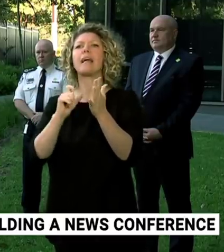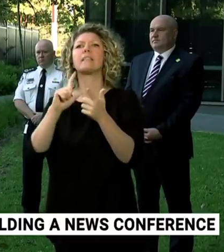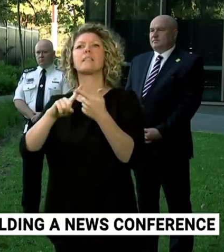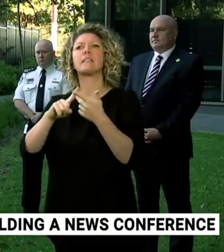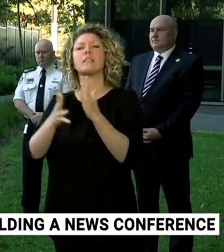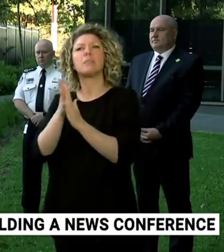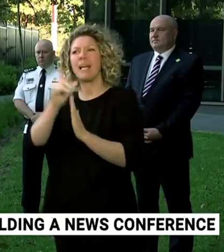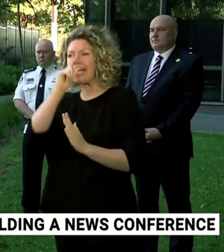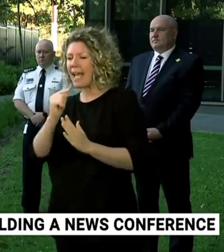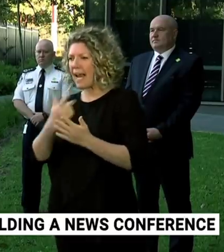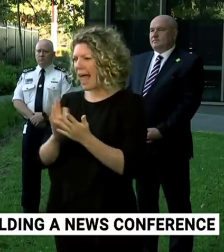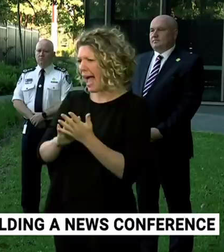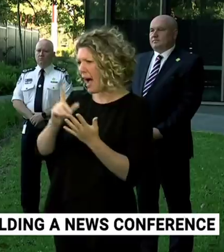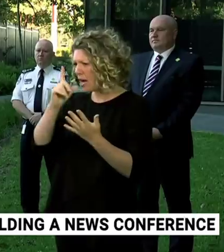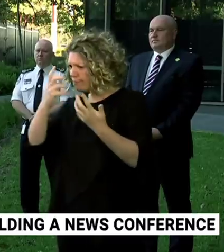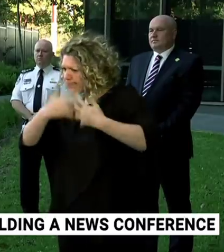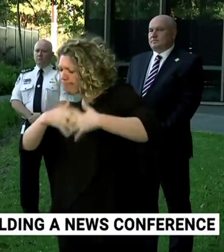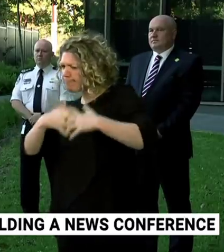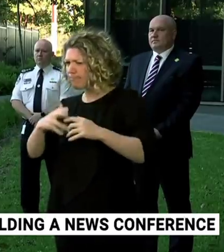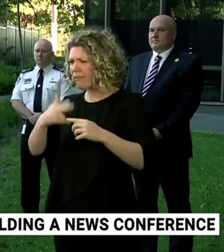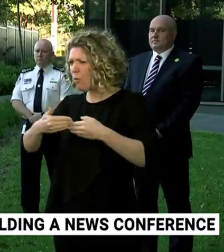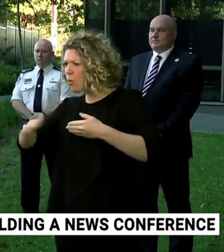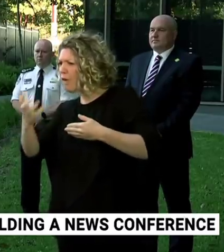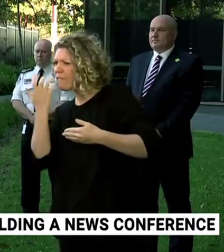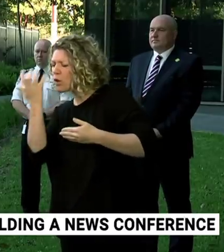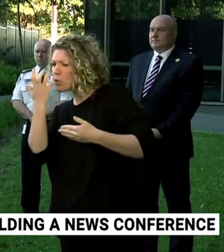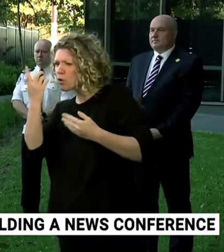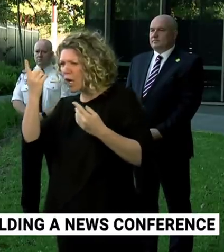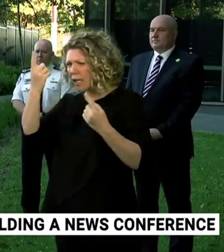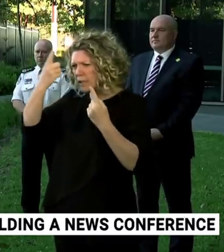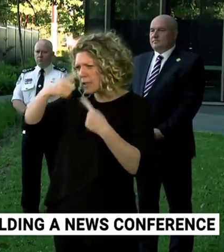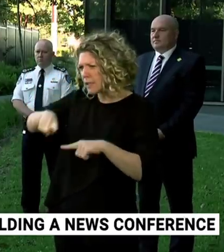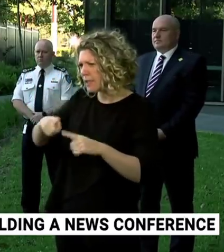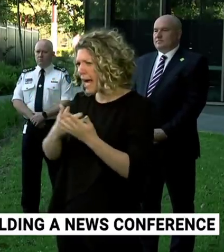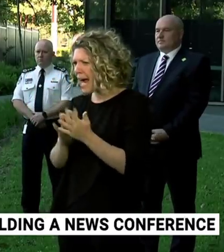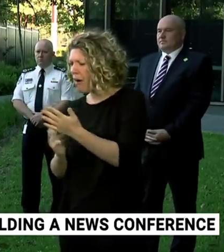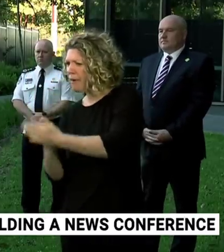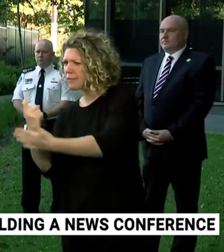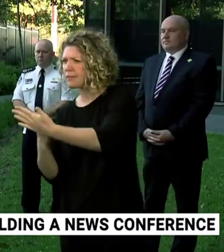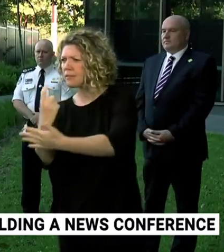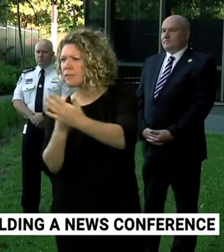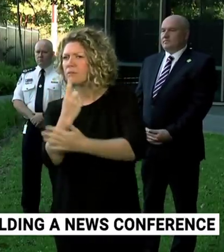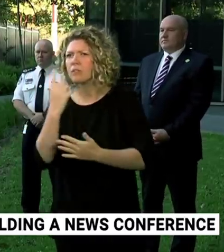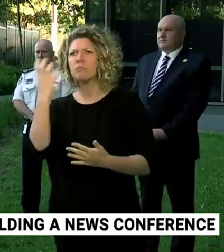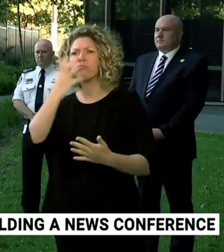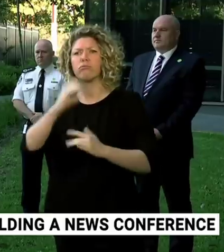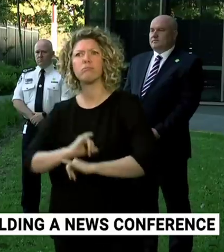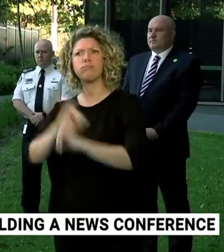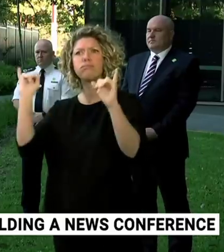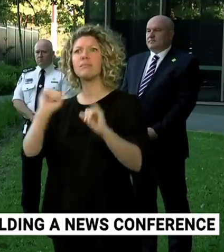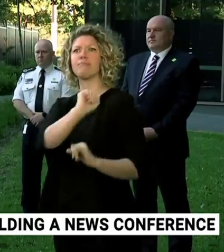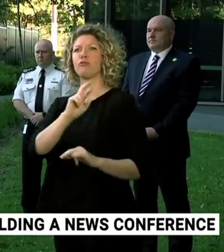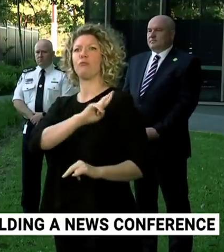into the future, New South Wales is prepared but also is able to respond and recover through major crises,